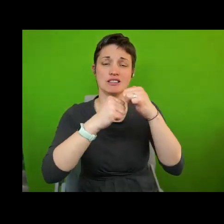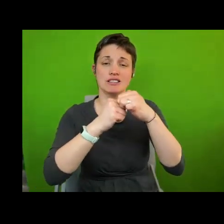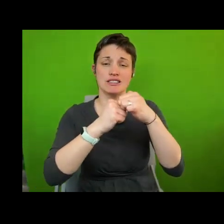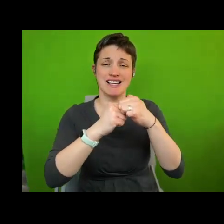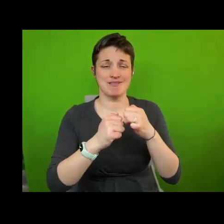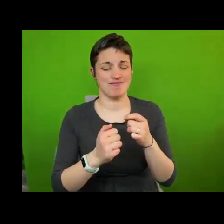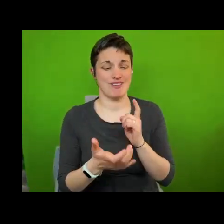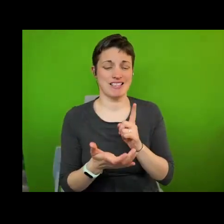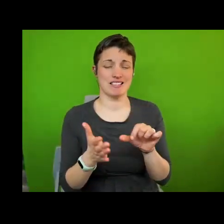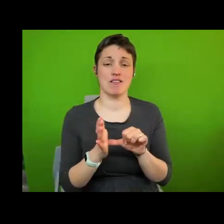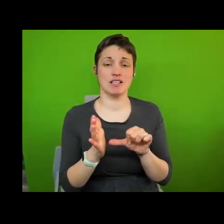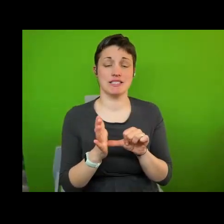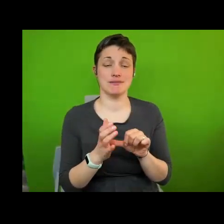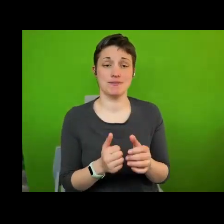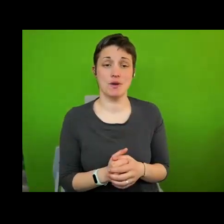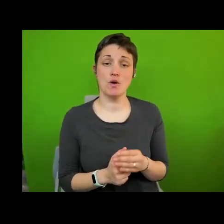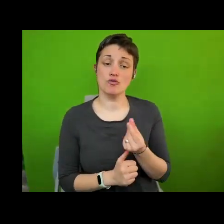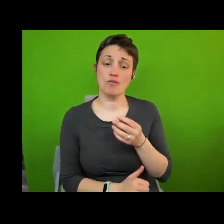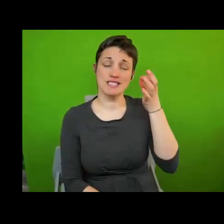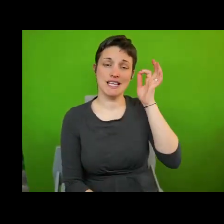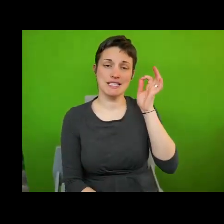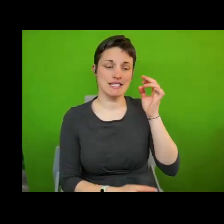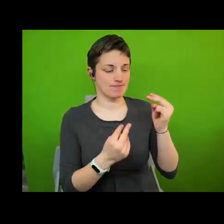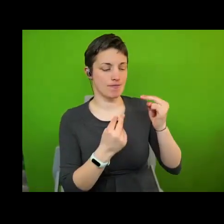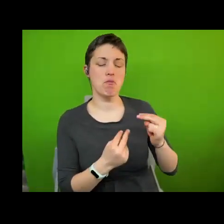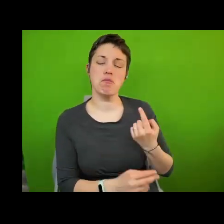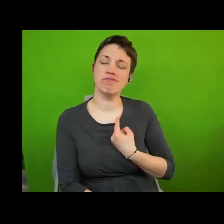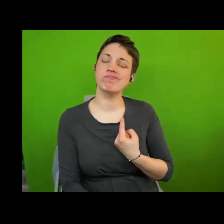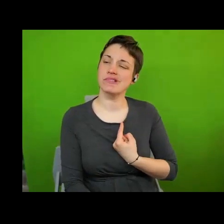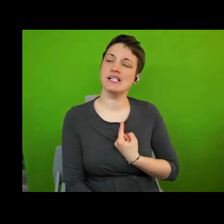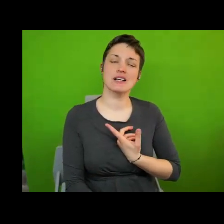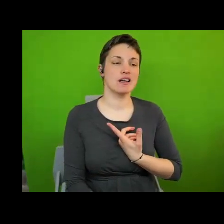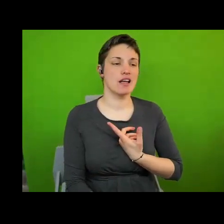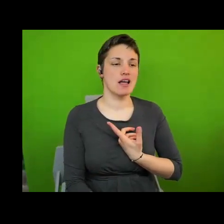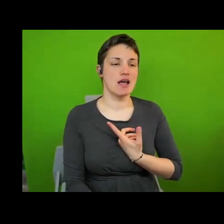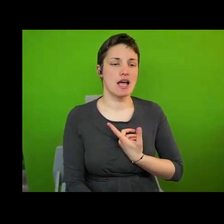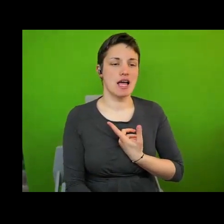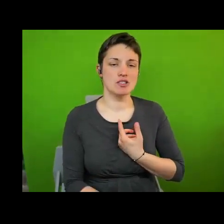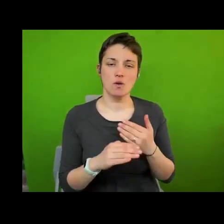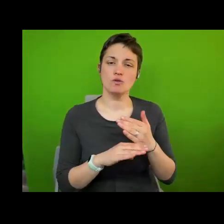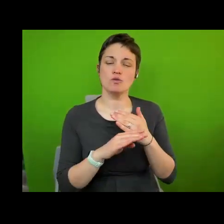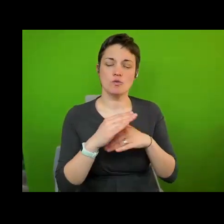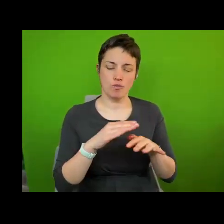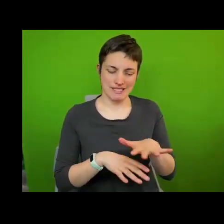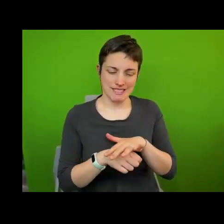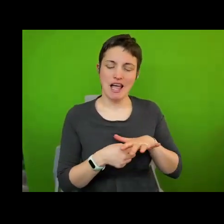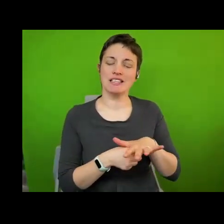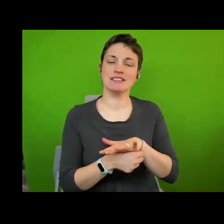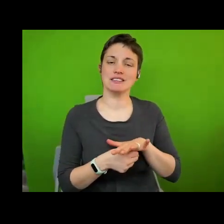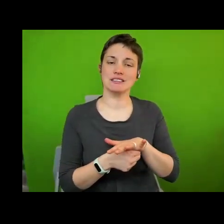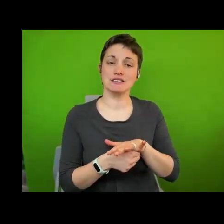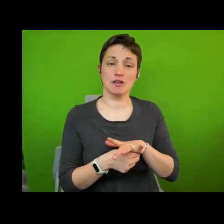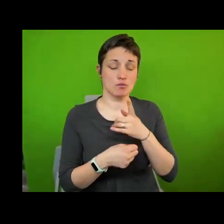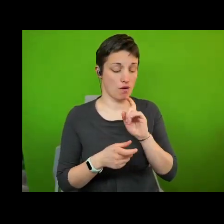some cities perceive themselves more as sub-state entities with limited or no autonomous